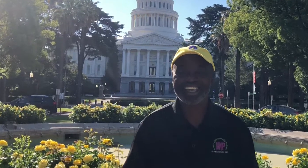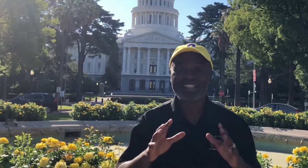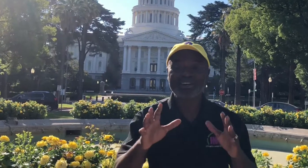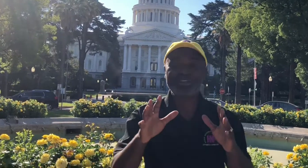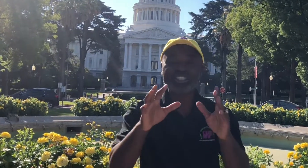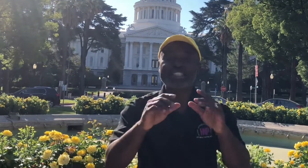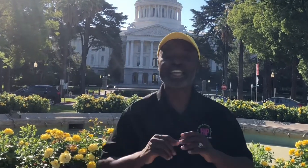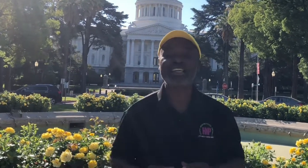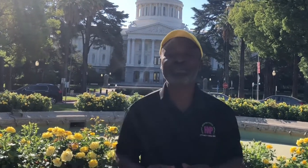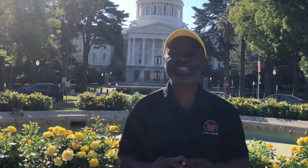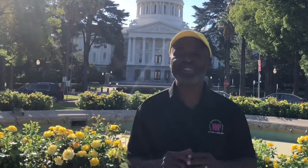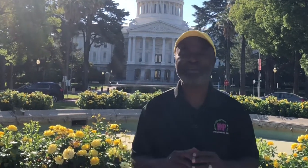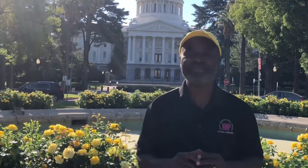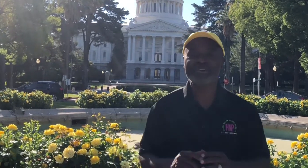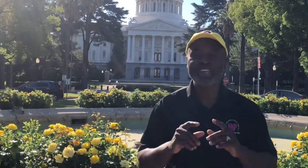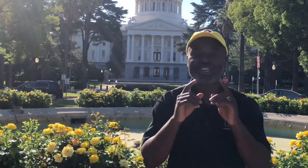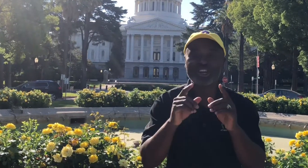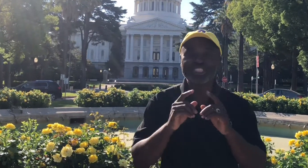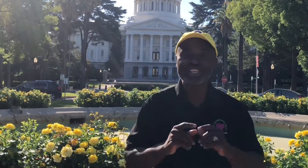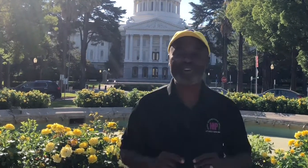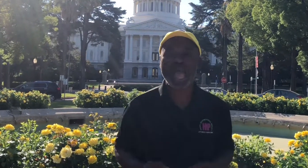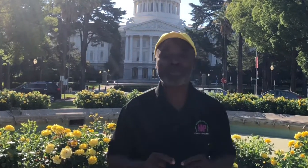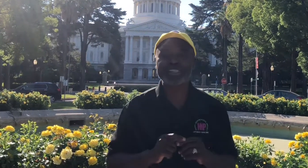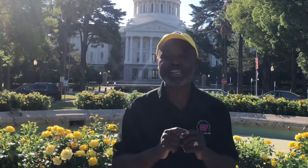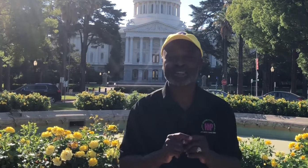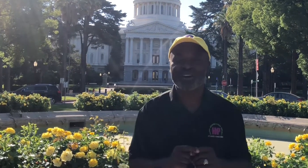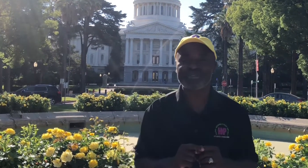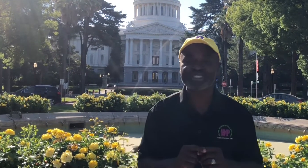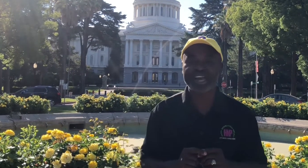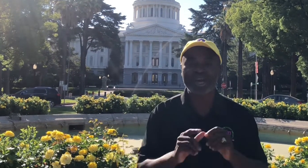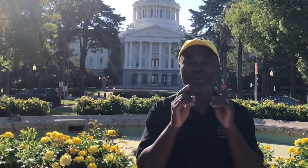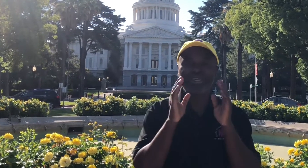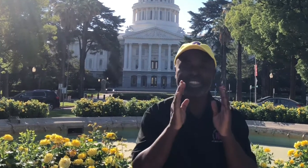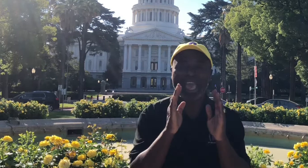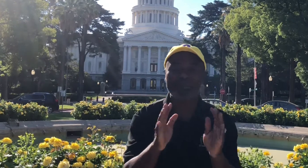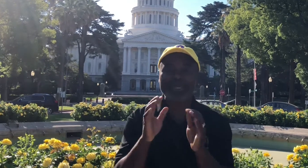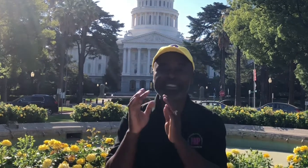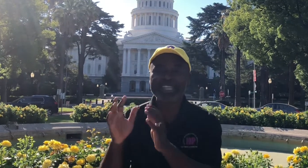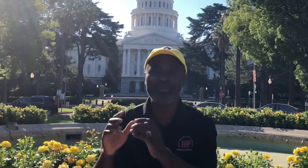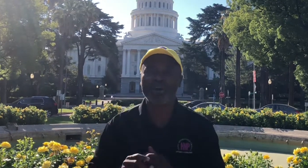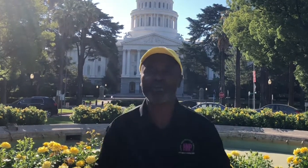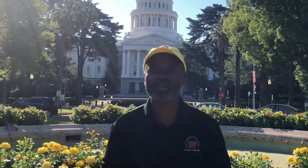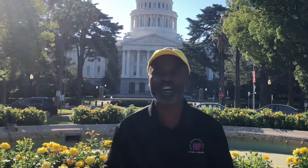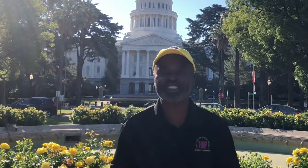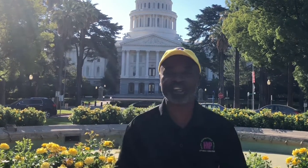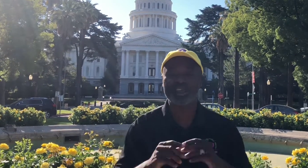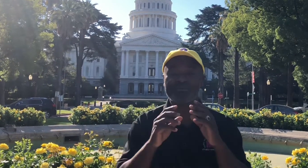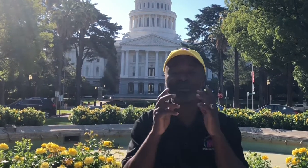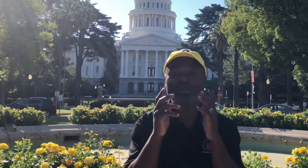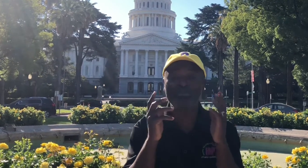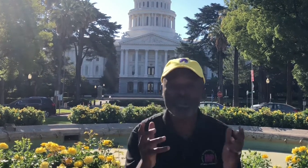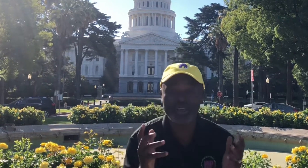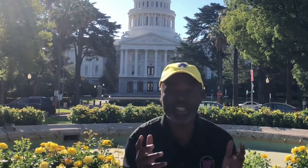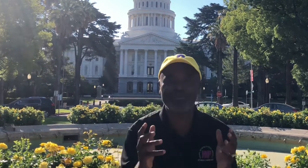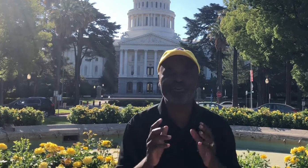Hello, this is Edwin Ederberry, your Chief Happiness Officer with the Happy Neighborhood Project from the beautiful